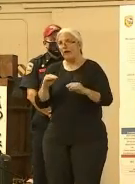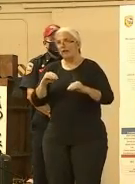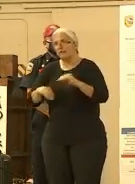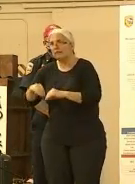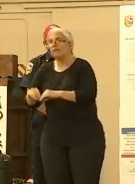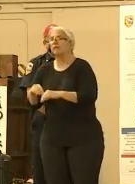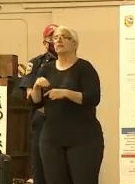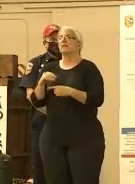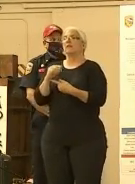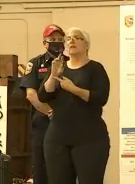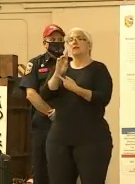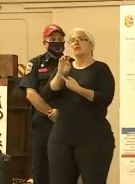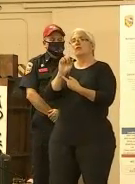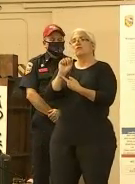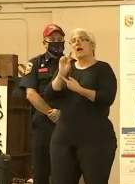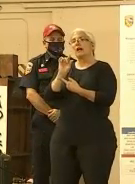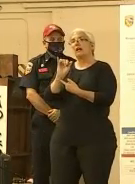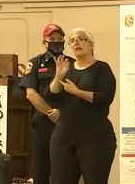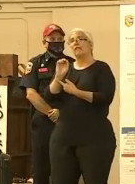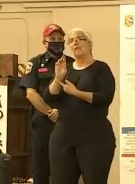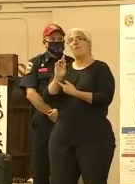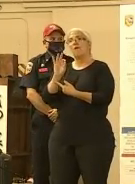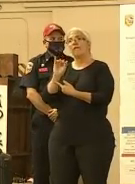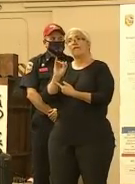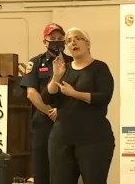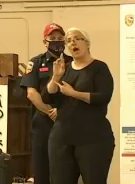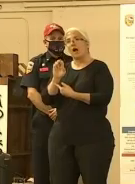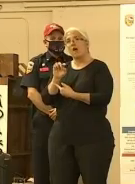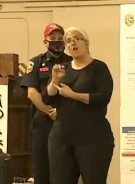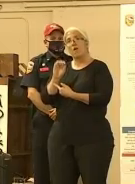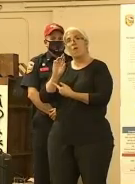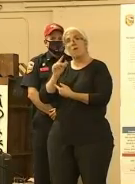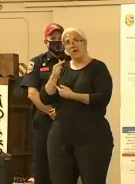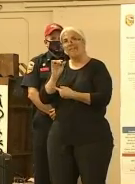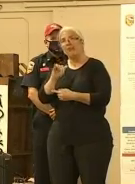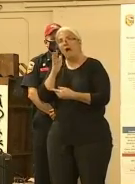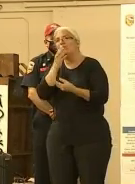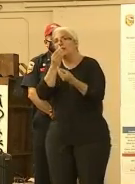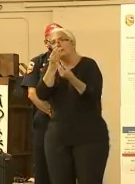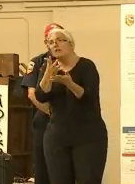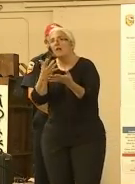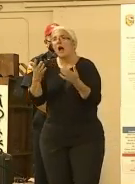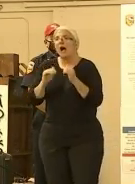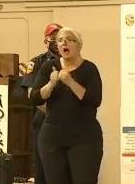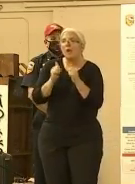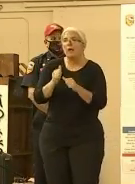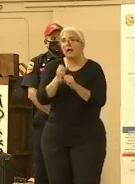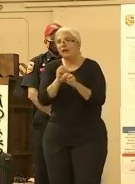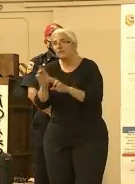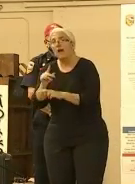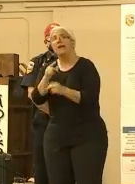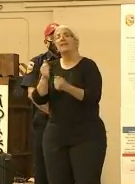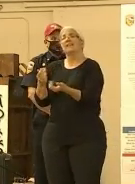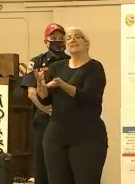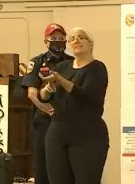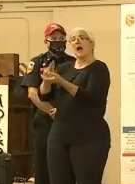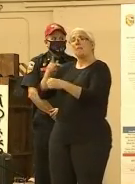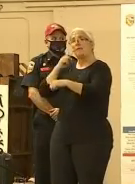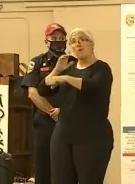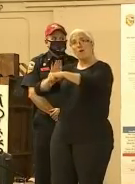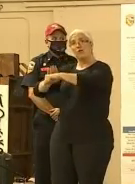Sign up for your alert and warning systems for your county, for your local areas. Be ready to evacuate and do so when asked to.